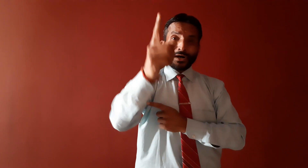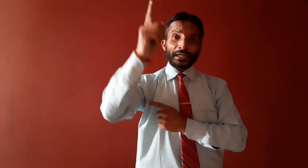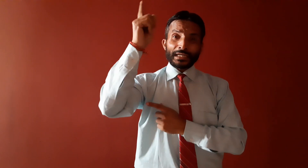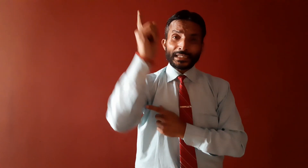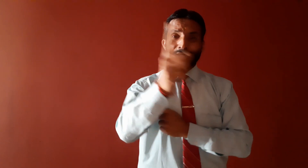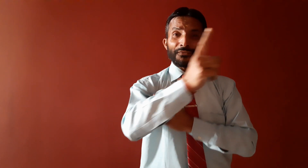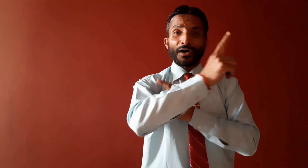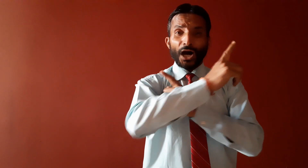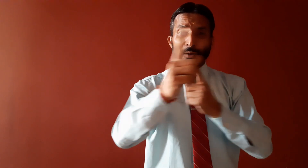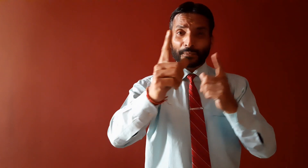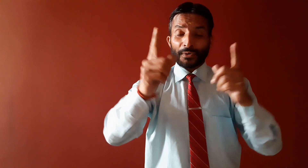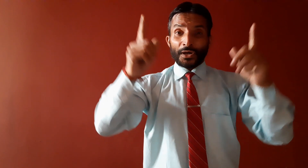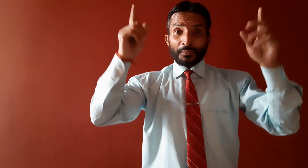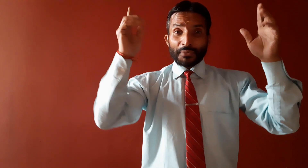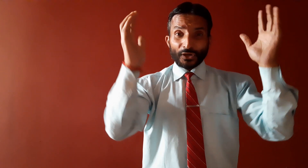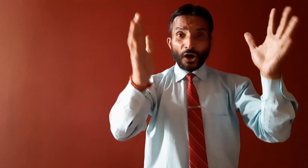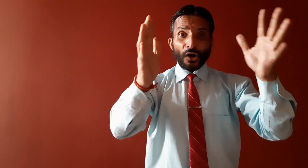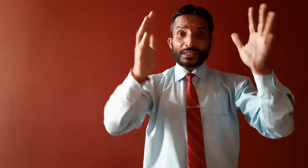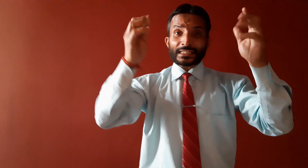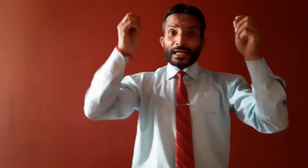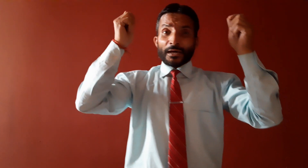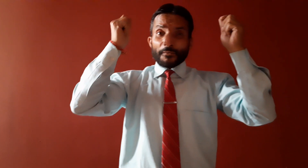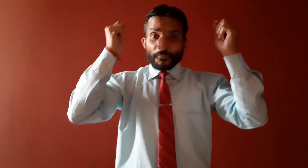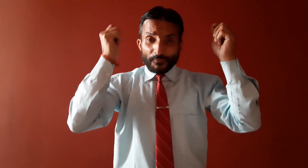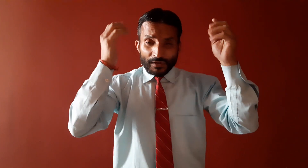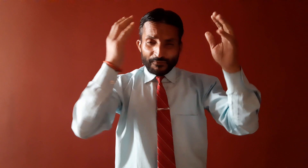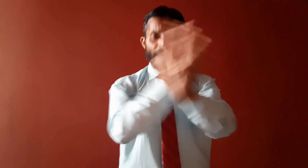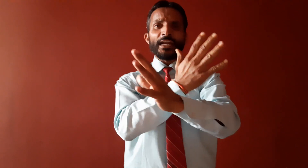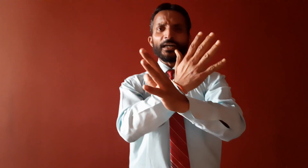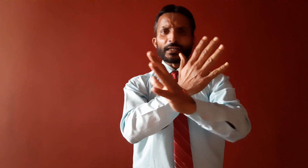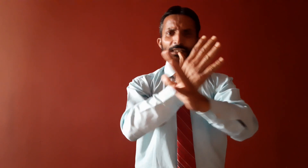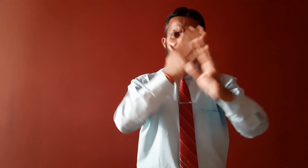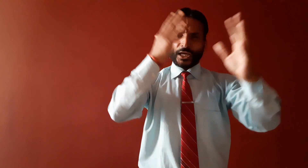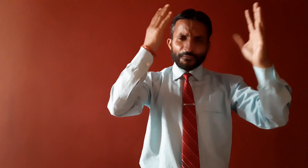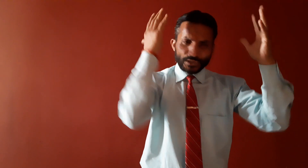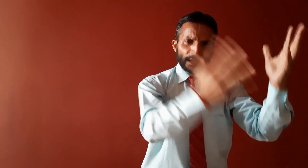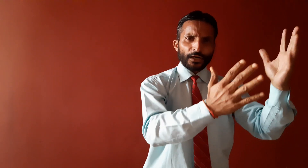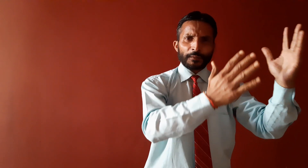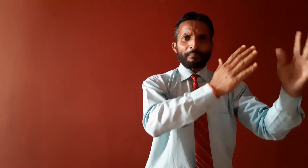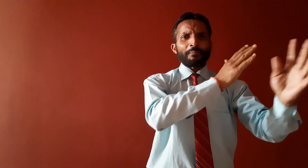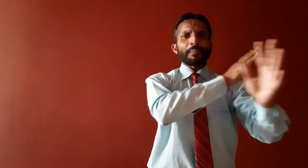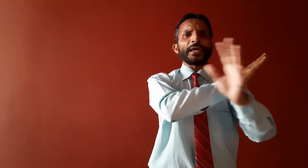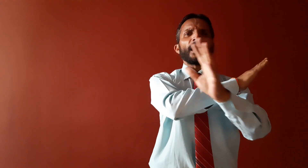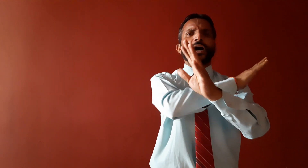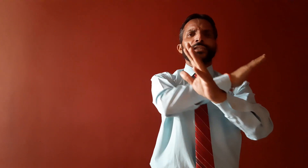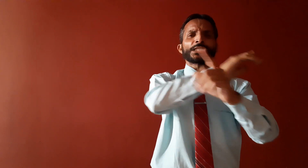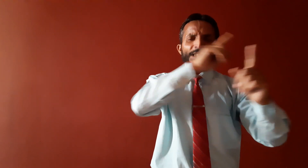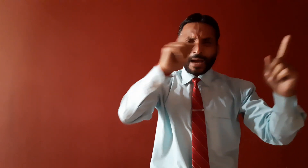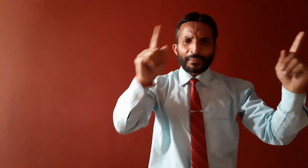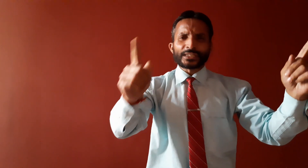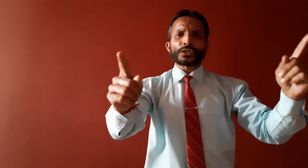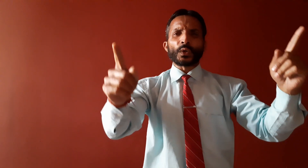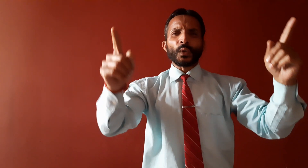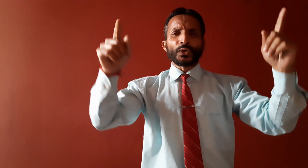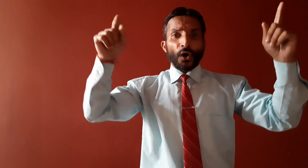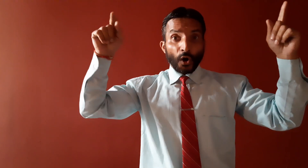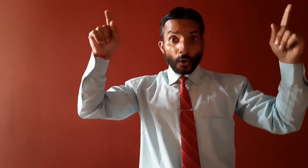give up. Because, failures, if they are, they are the stepping stone of